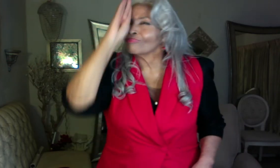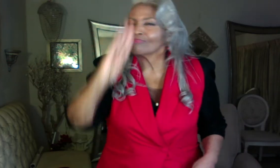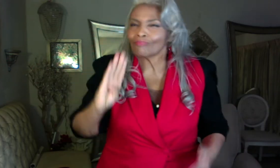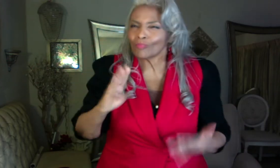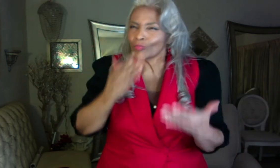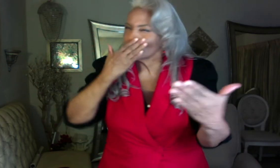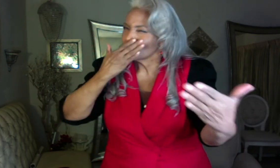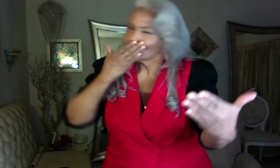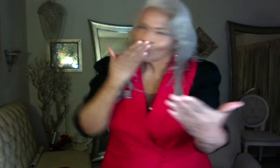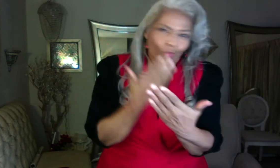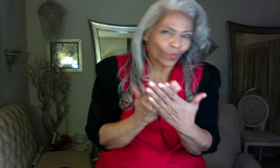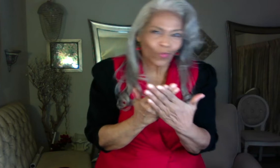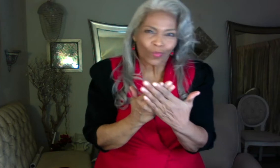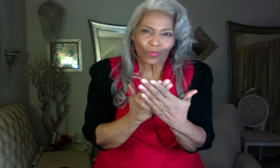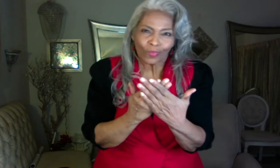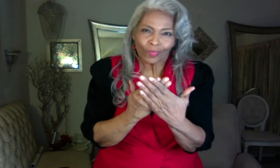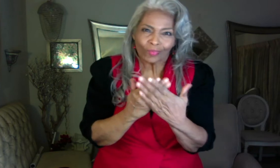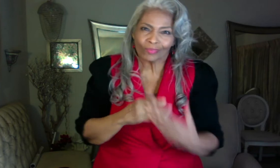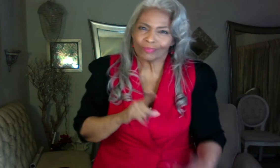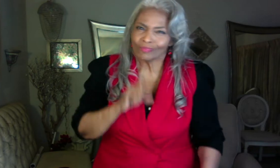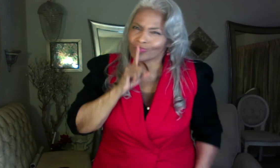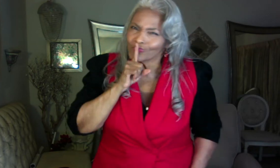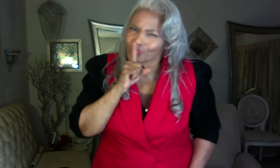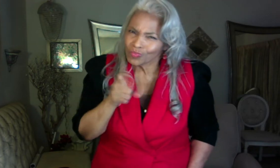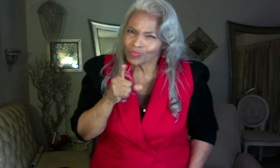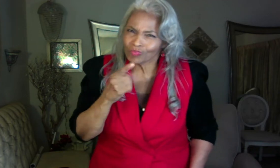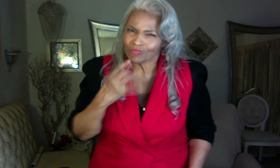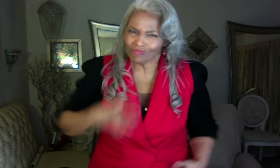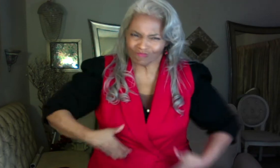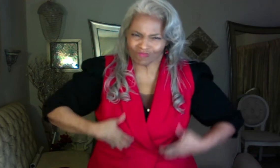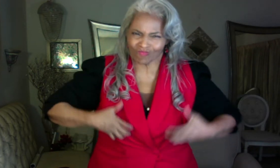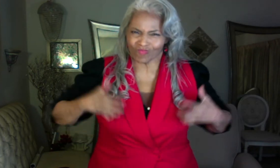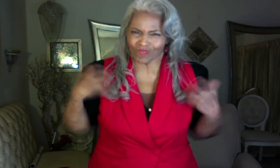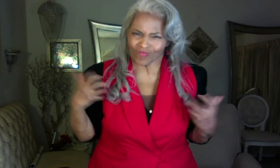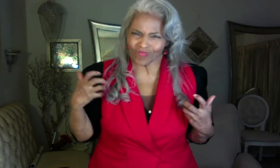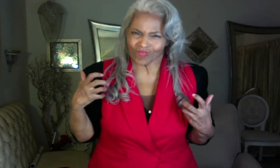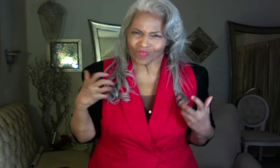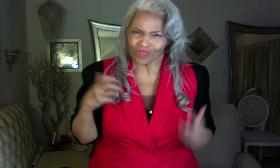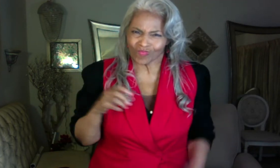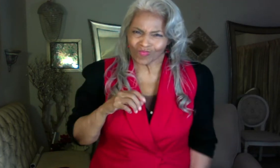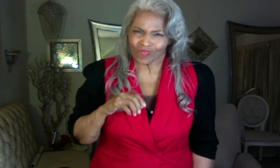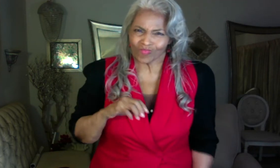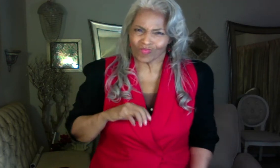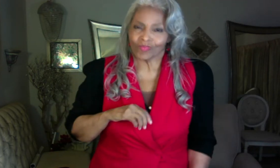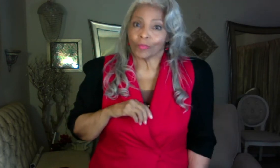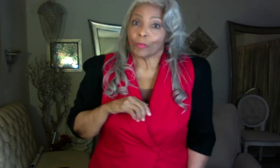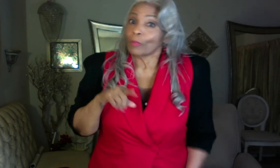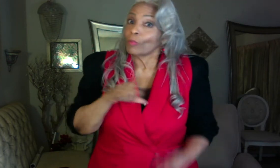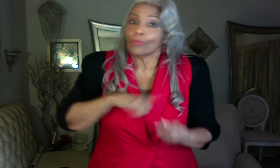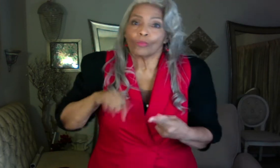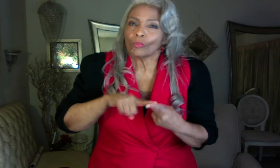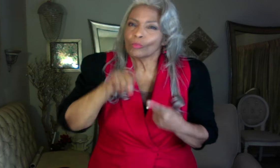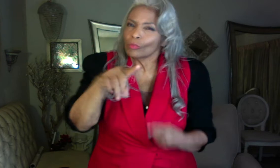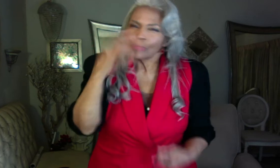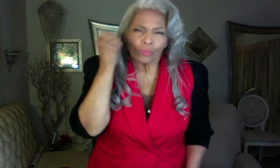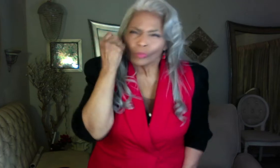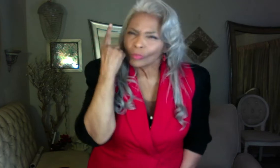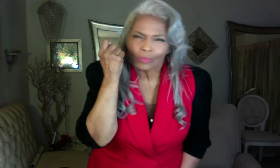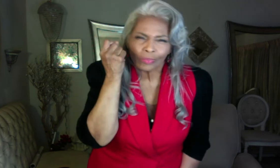good to be unkind, mean, and hurtful, grumpy. So, when you don't